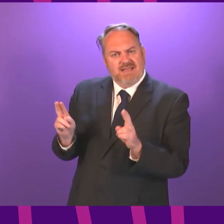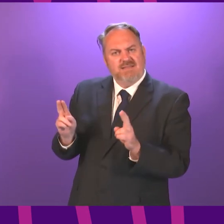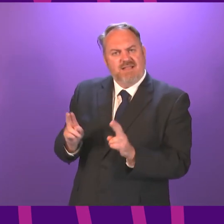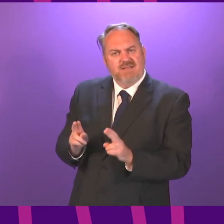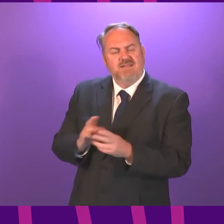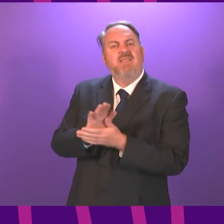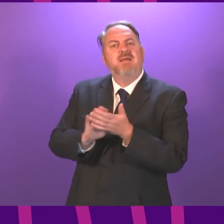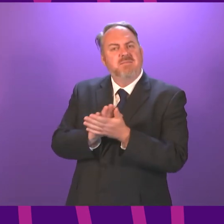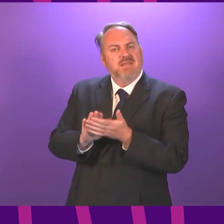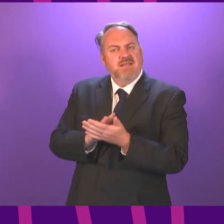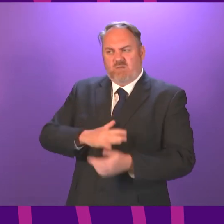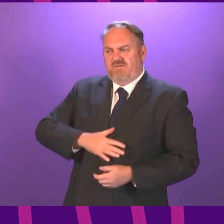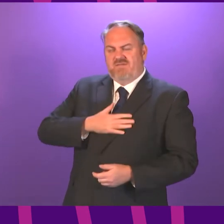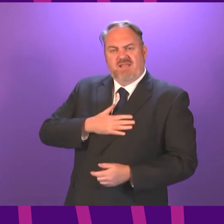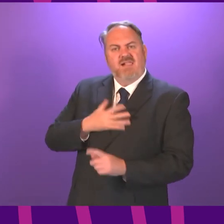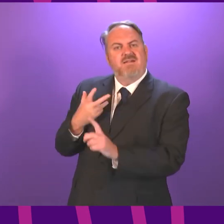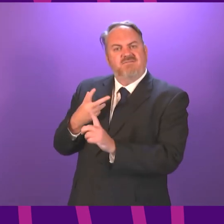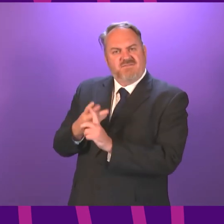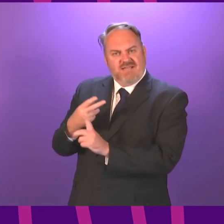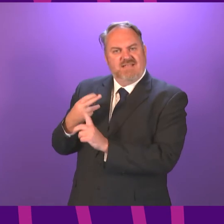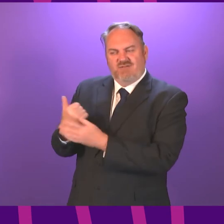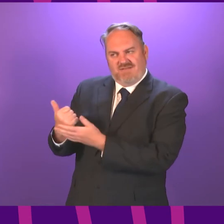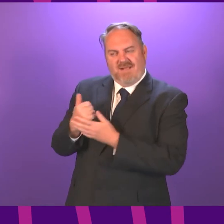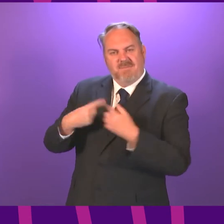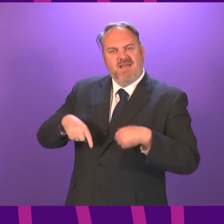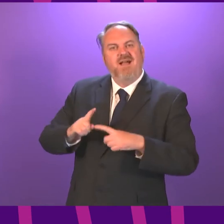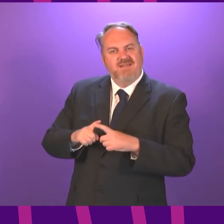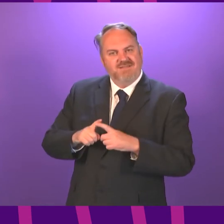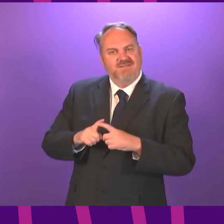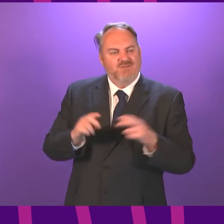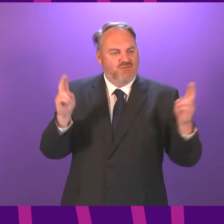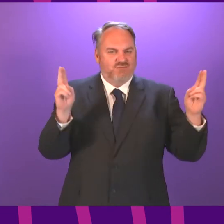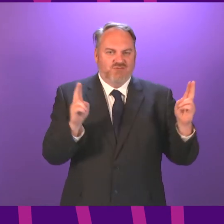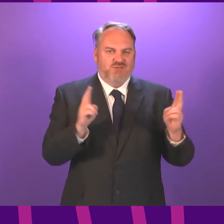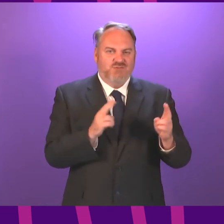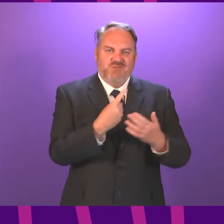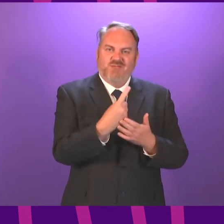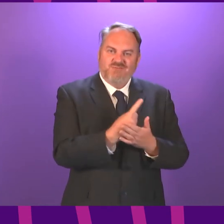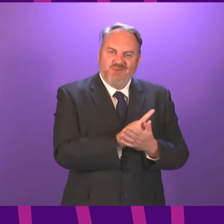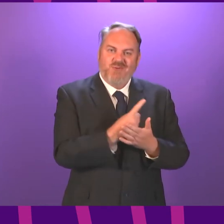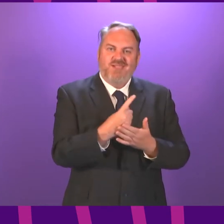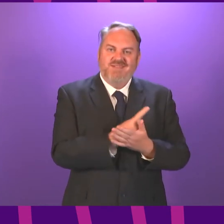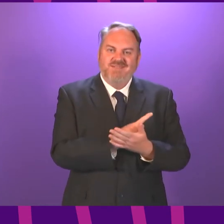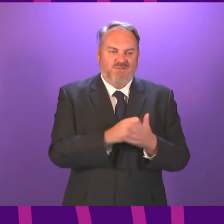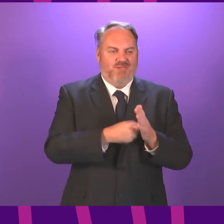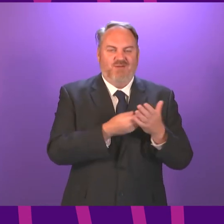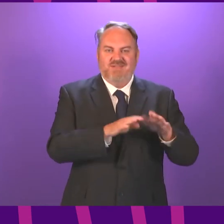vaccination may well be giving us more scope to ease restrictions and therefore reduce the social, economic and wider health harms